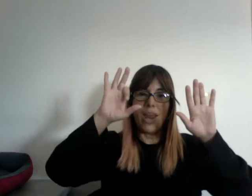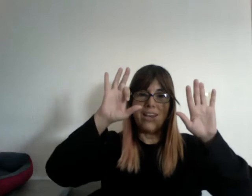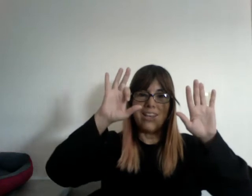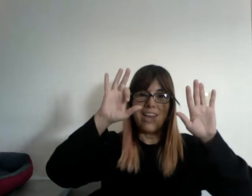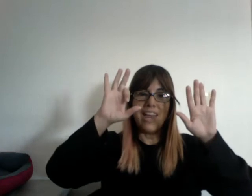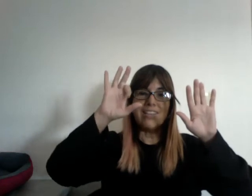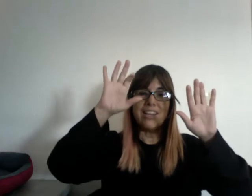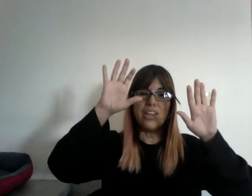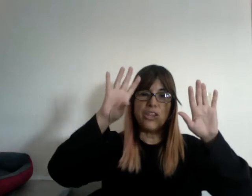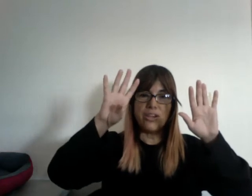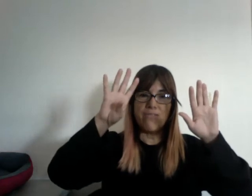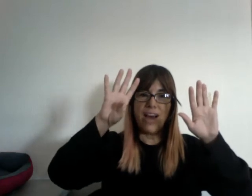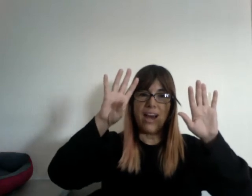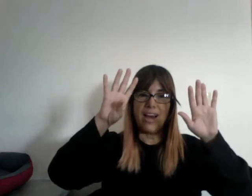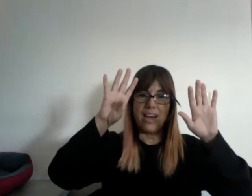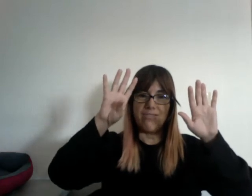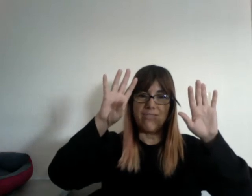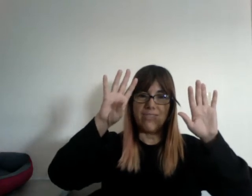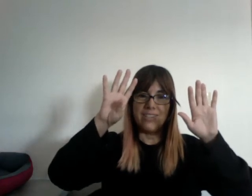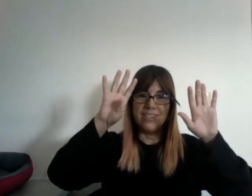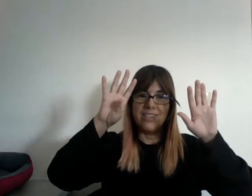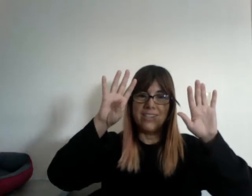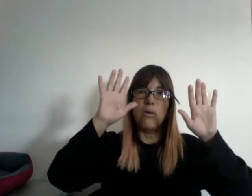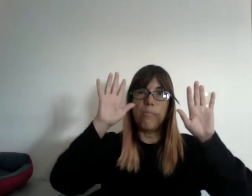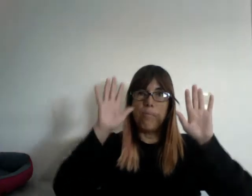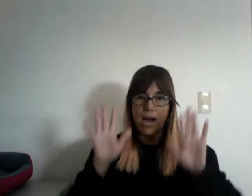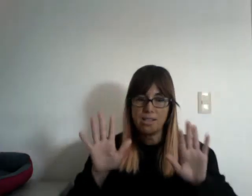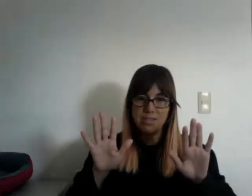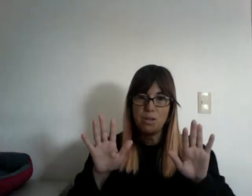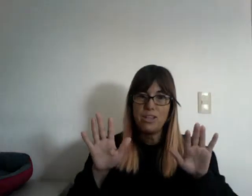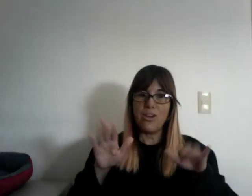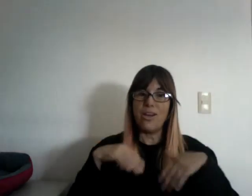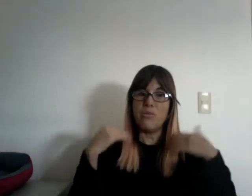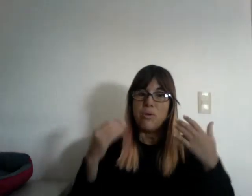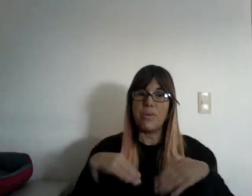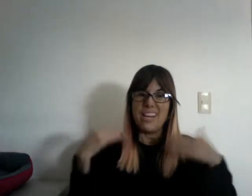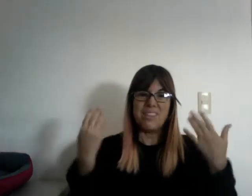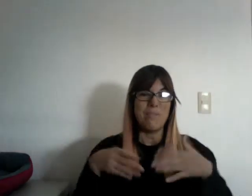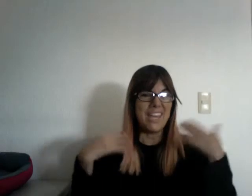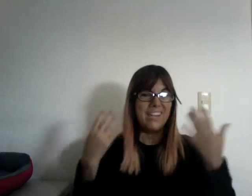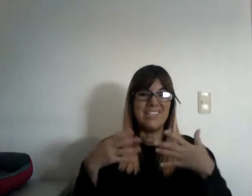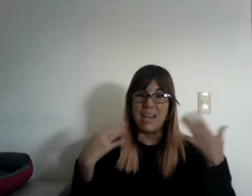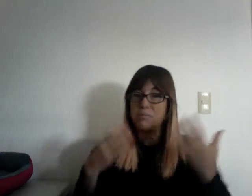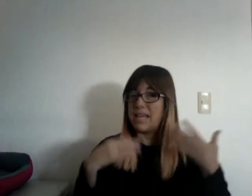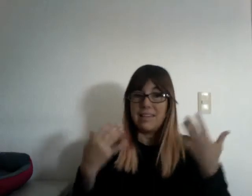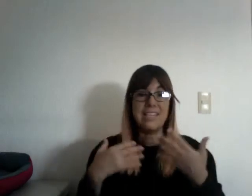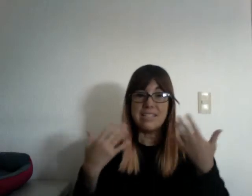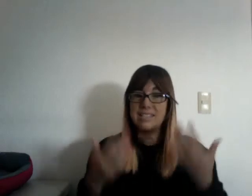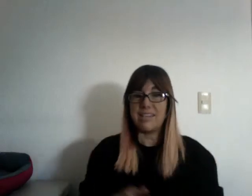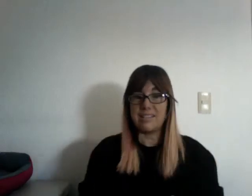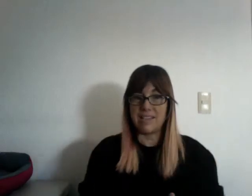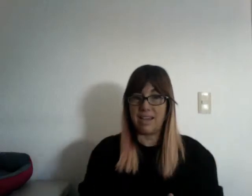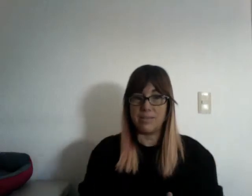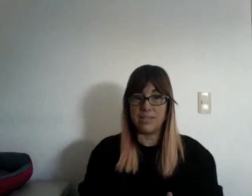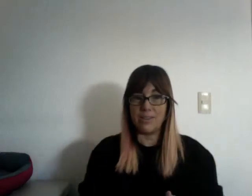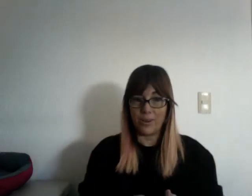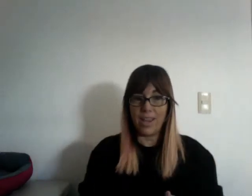28 and 35. Pause the video and repeat it many times, at least 10 times, okay?